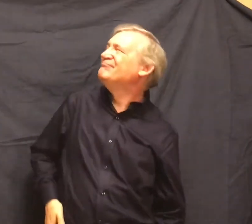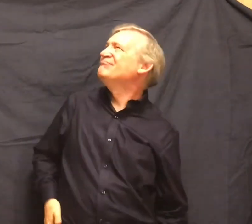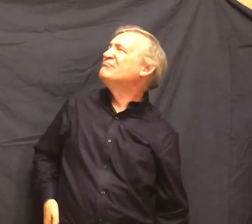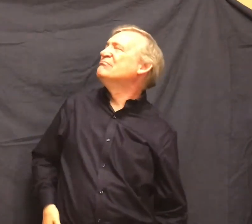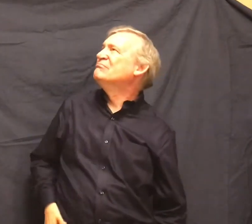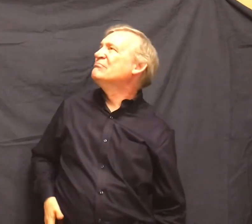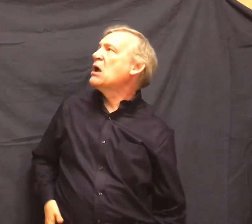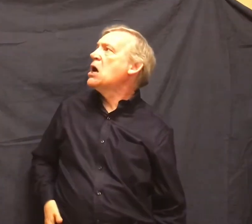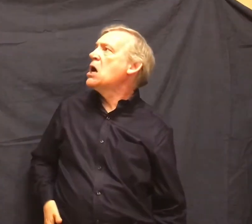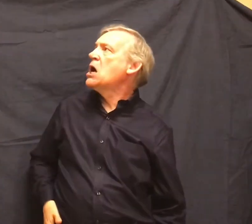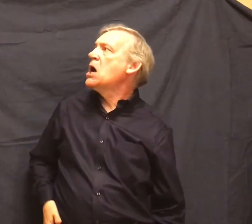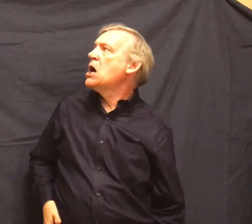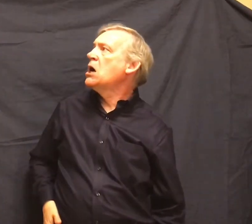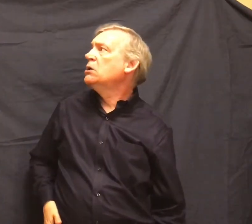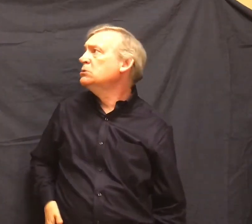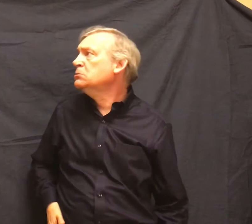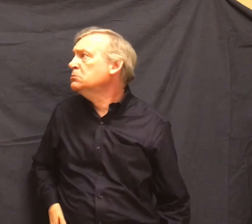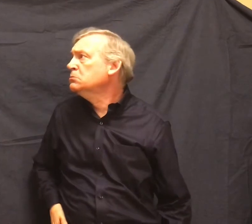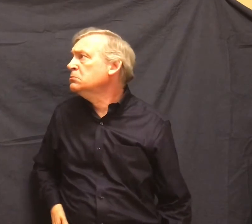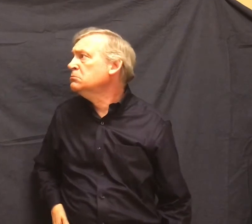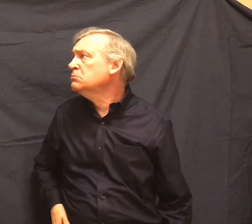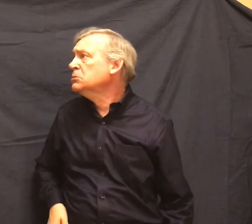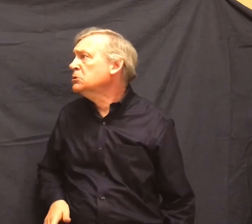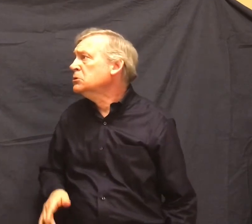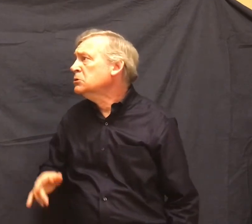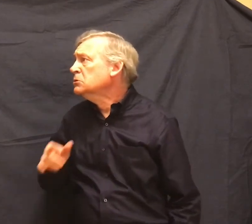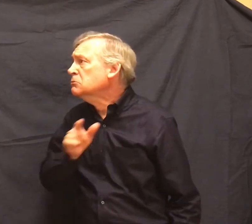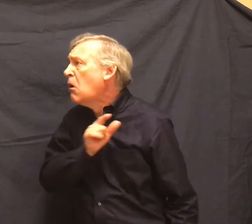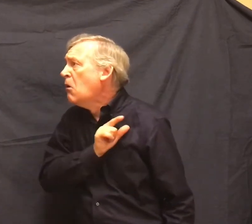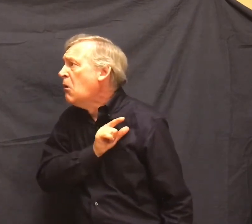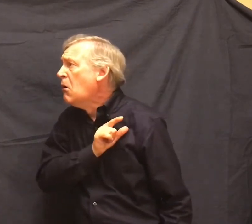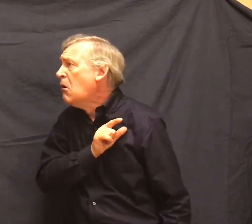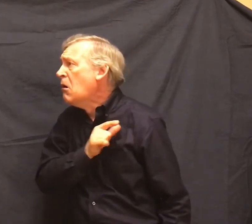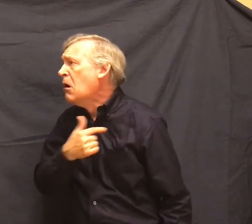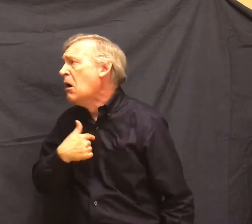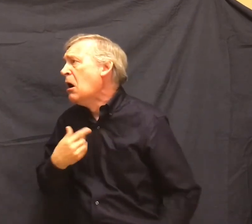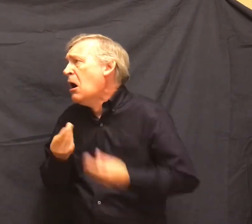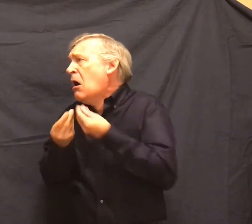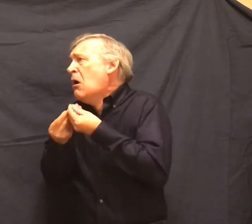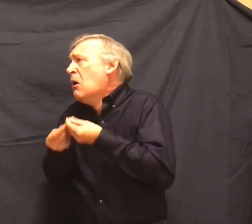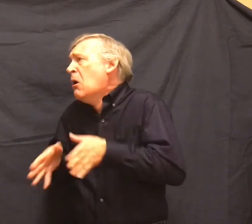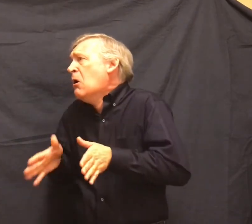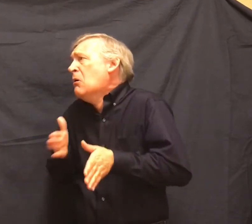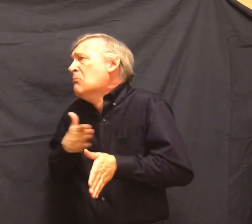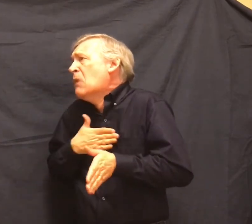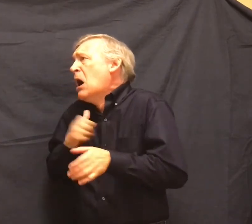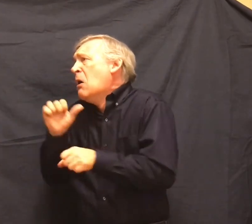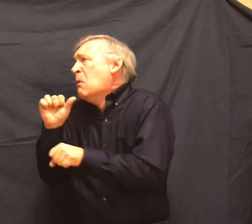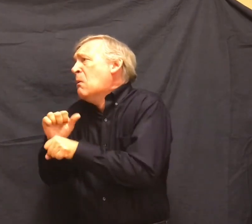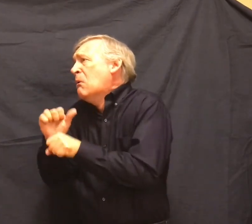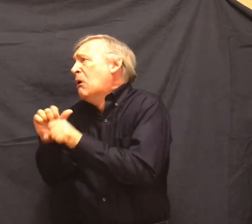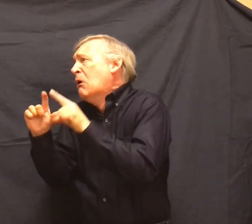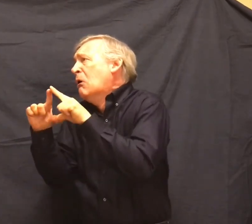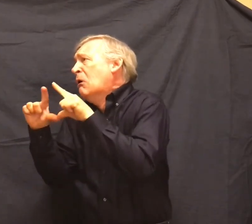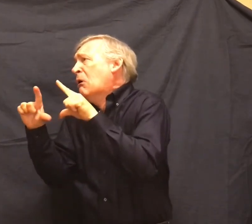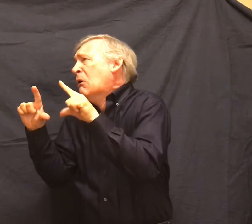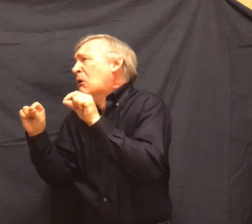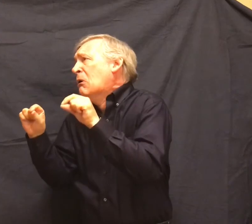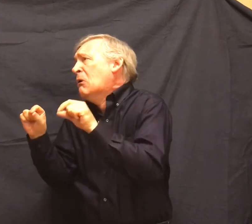gently, George, I ain't got mine. I must have lost it. He looked down at the ground in despair.